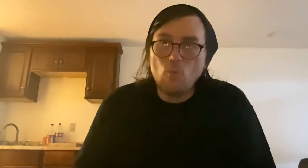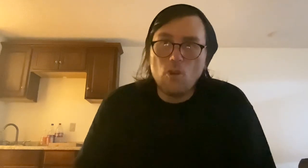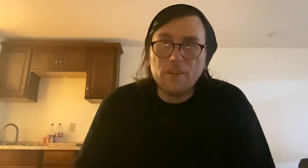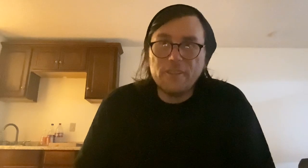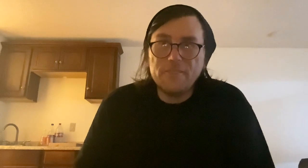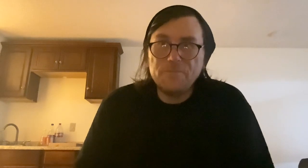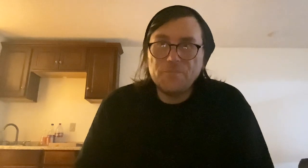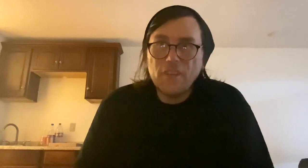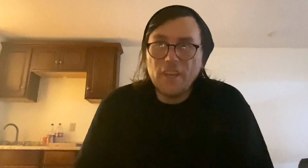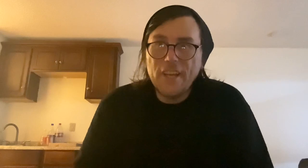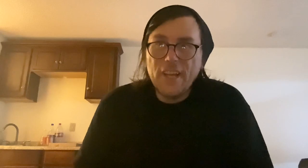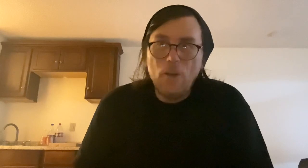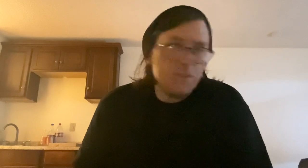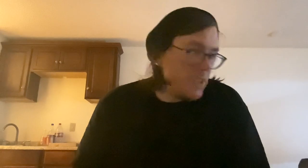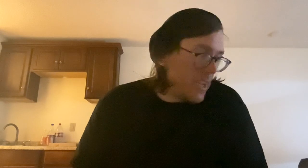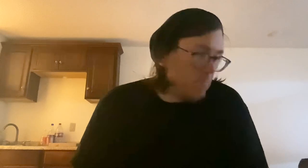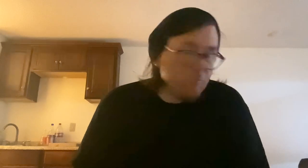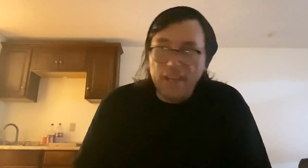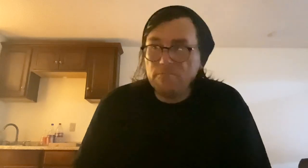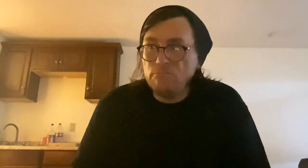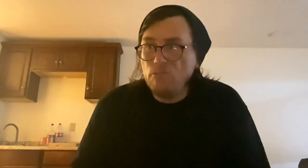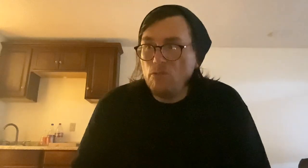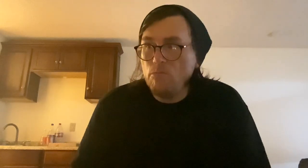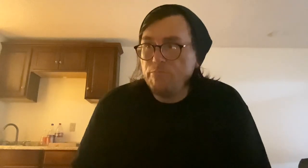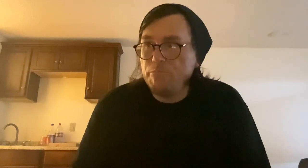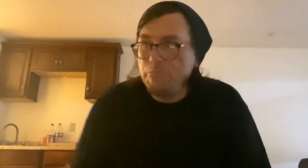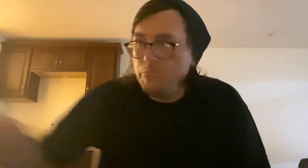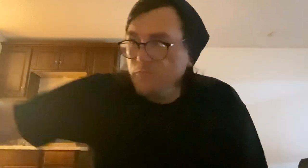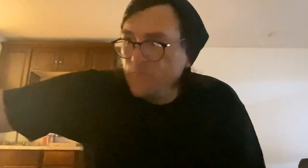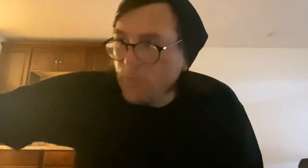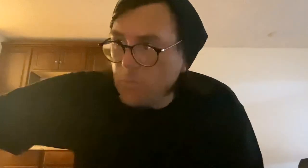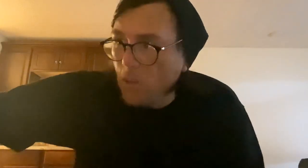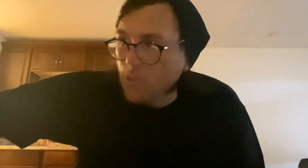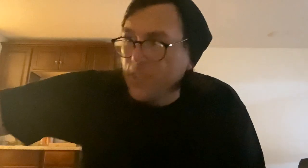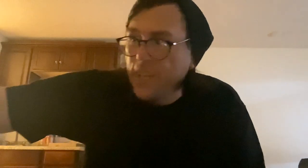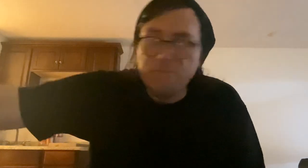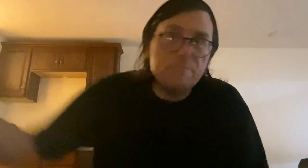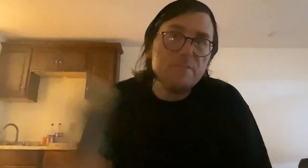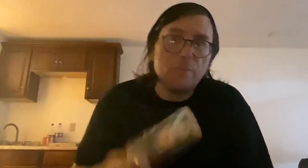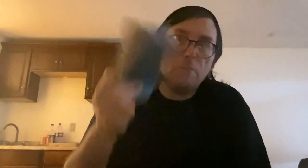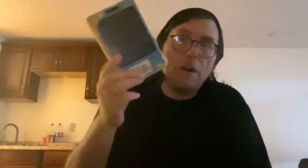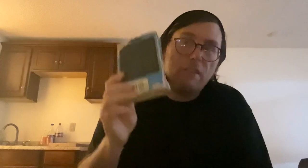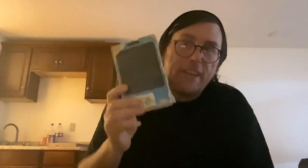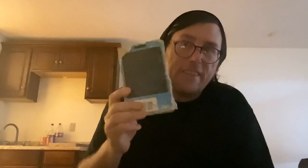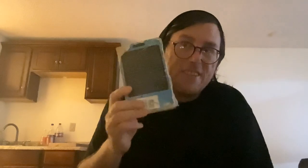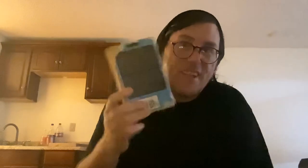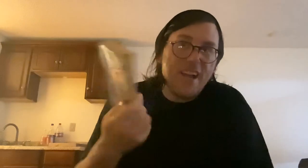work. I would say, like, no smaller than something about, like, this size,